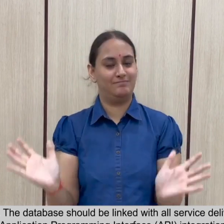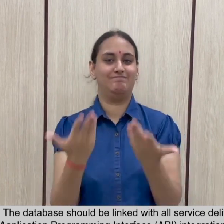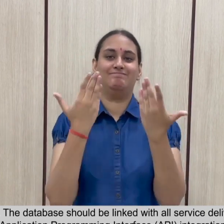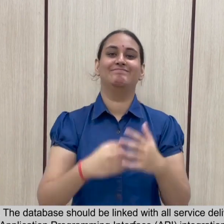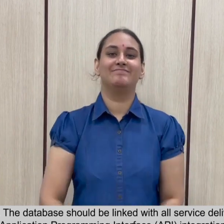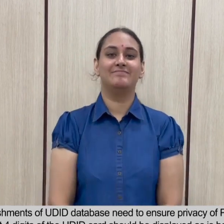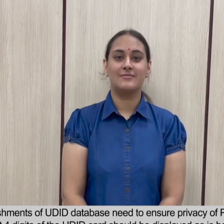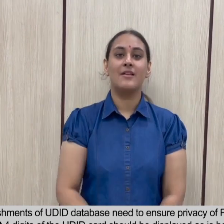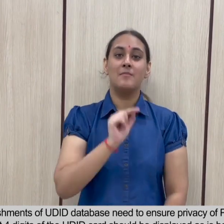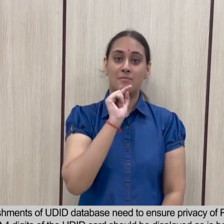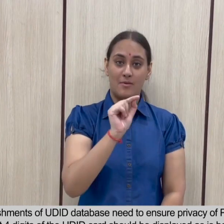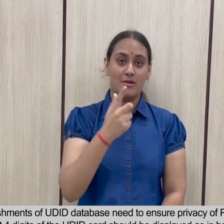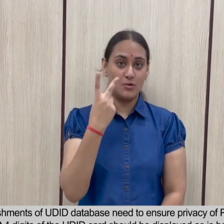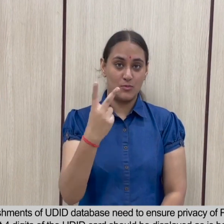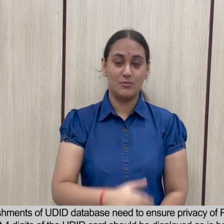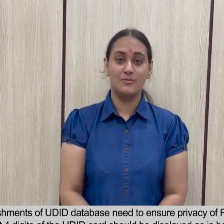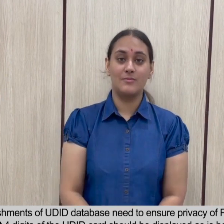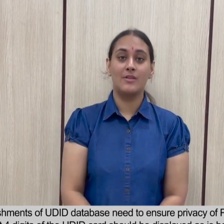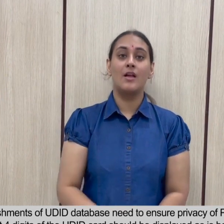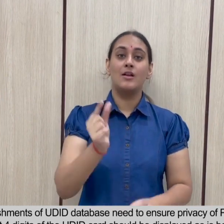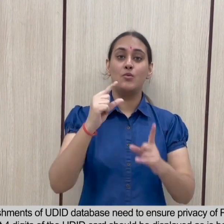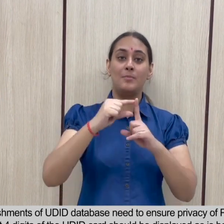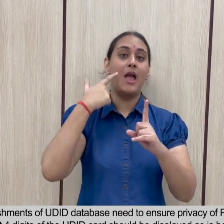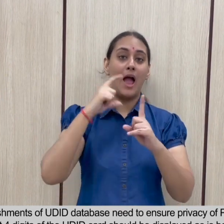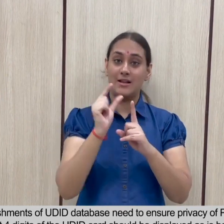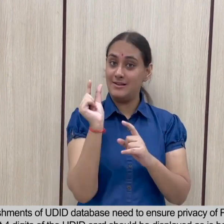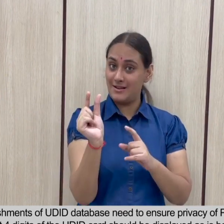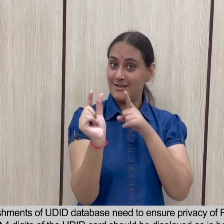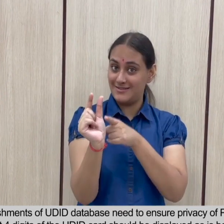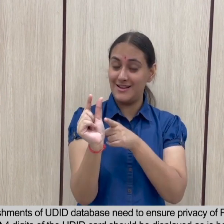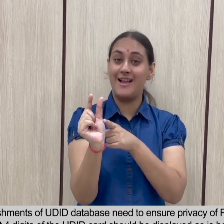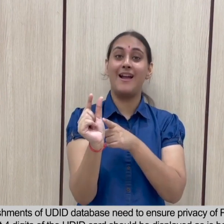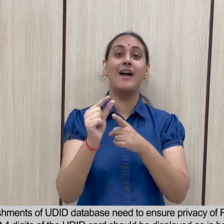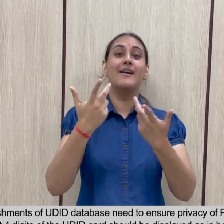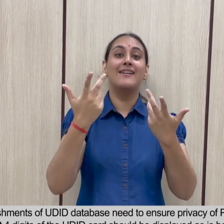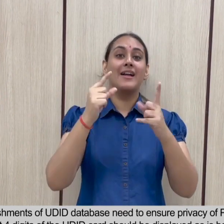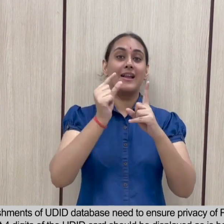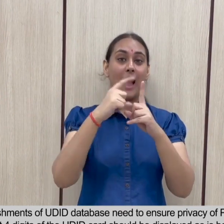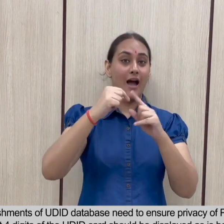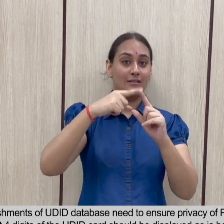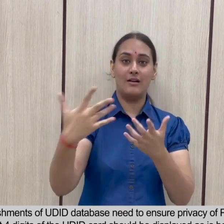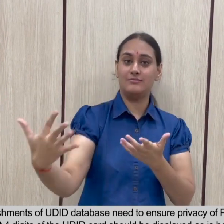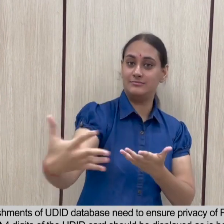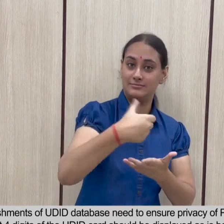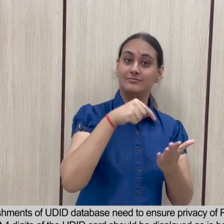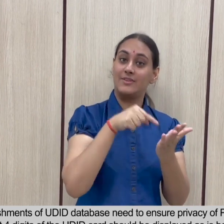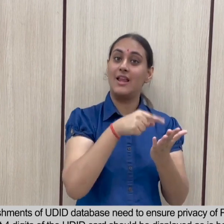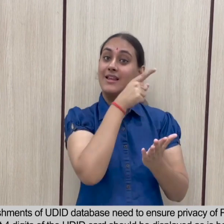.1.5 The user establishments of UDID database